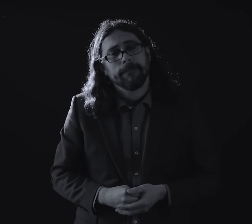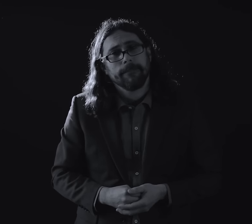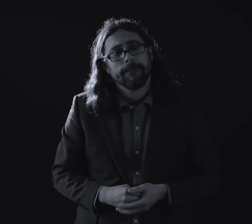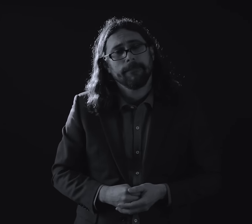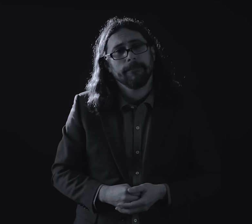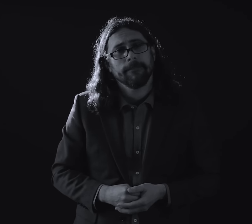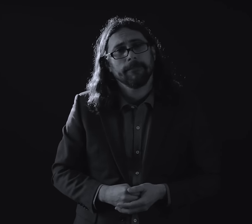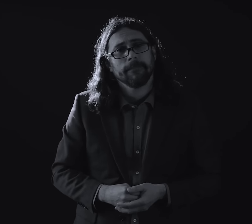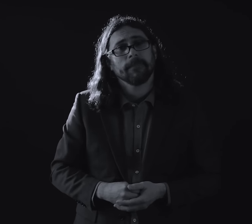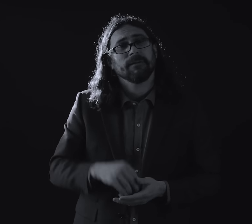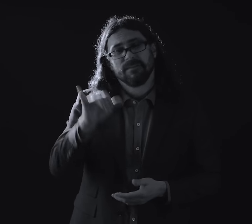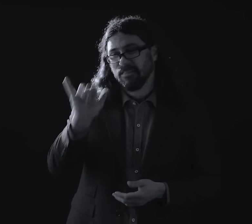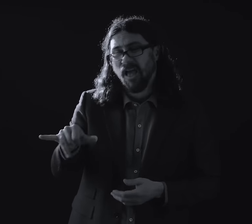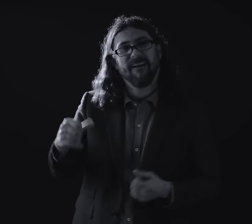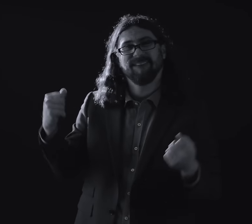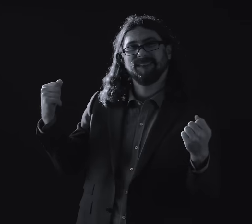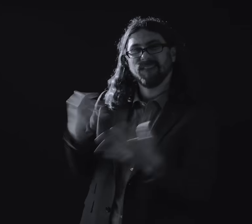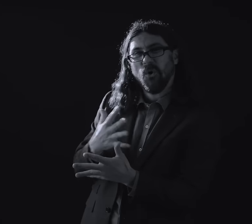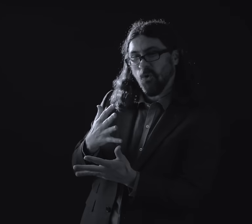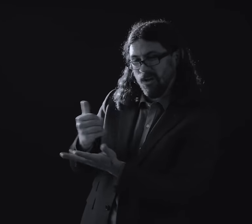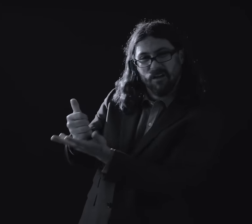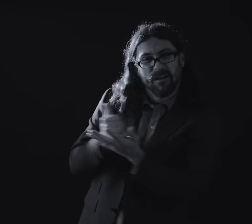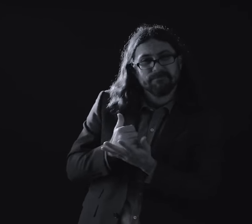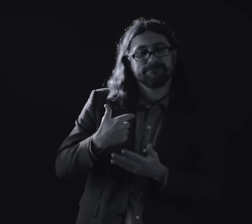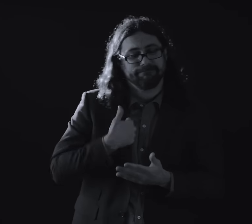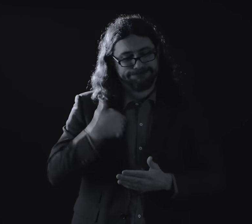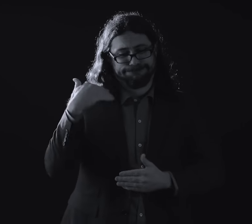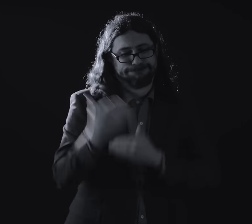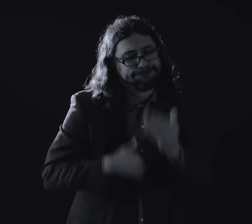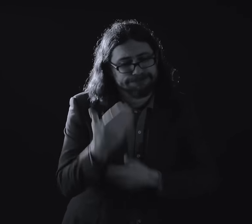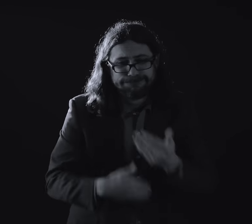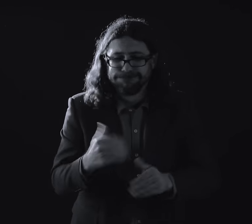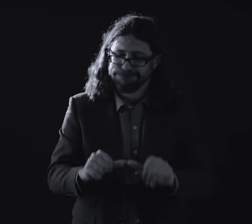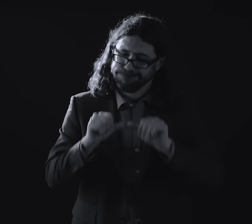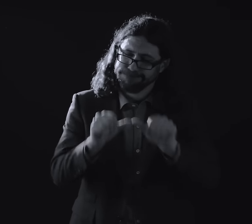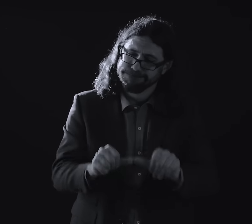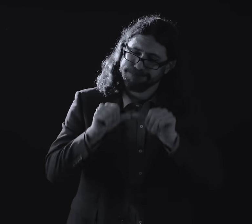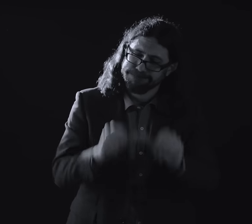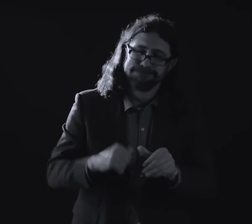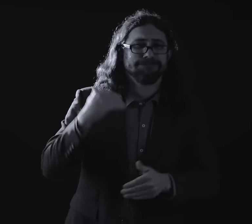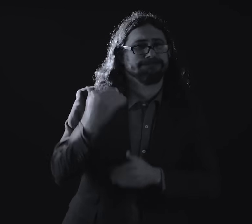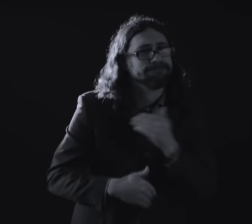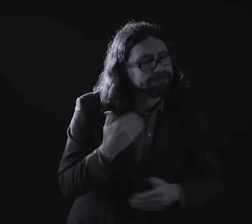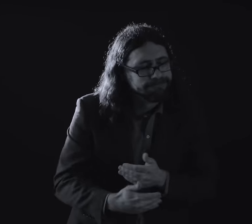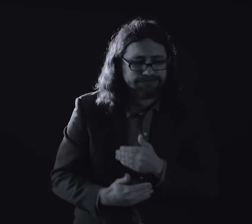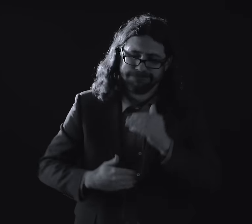The fear that keeps me going And going And going Is the same